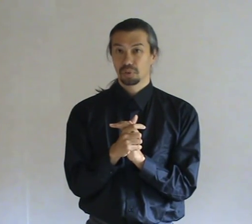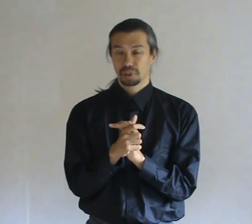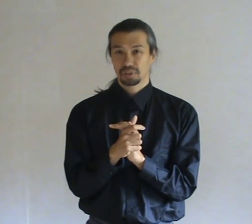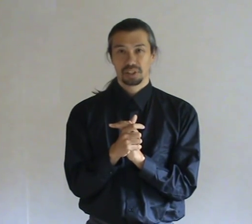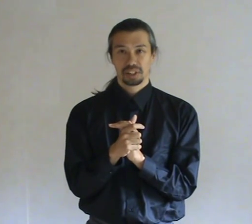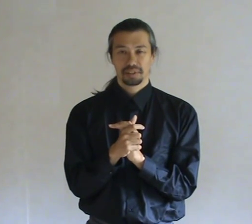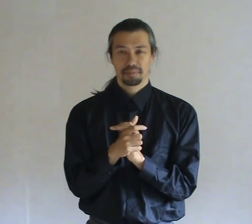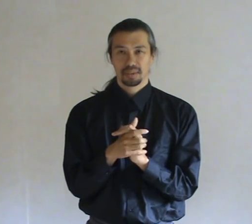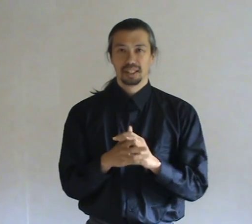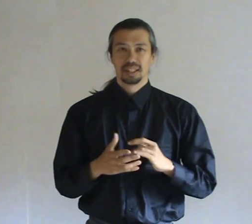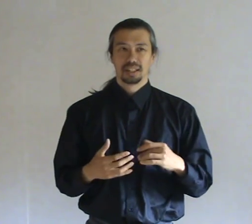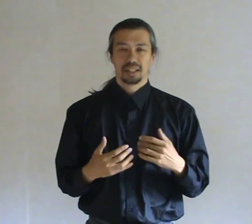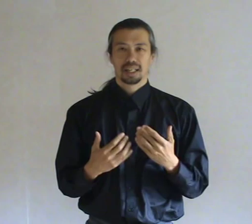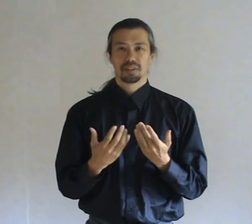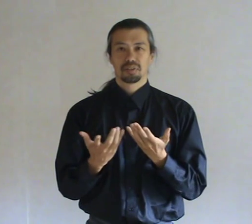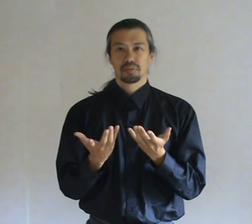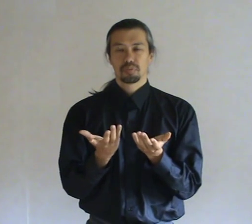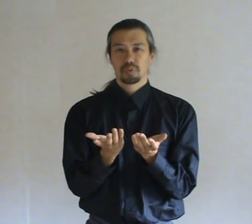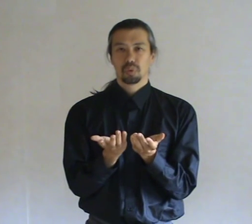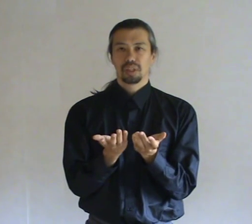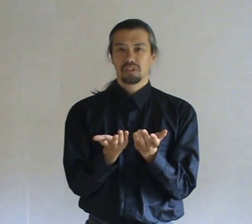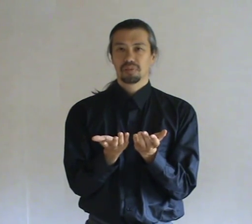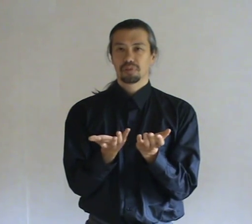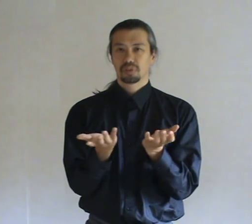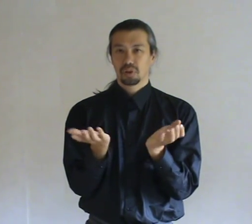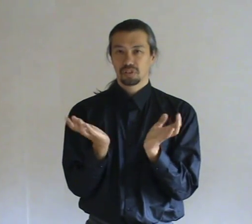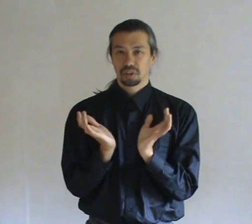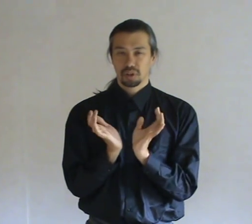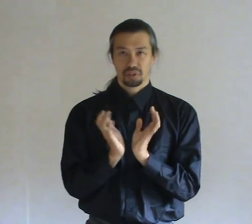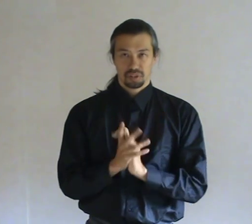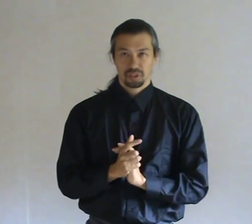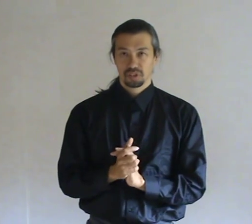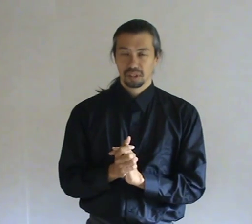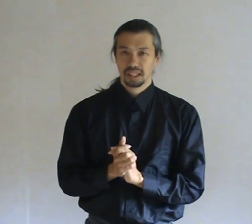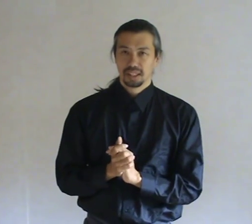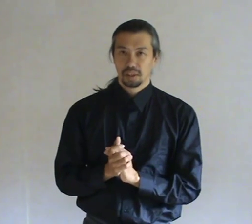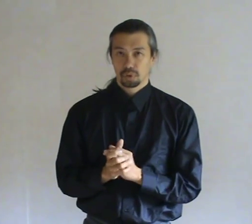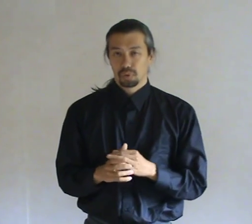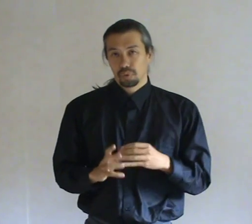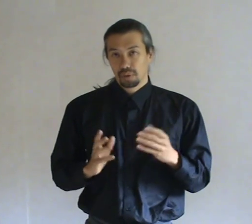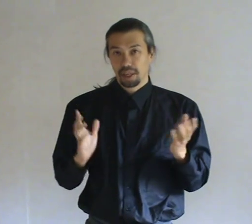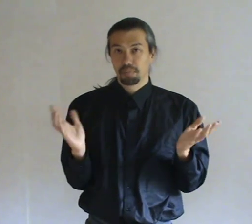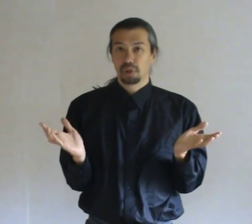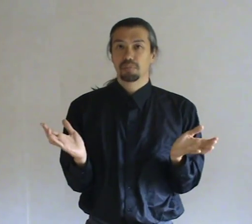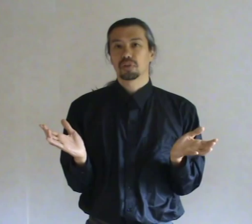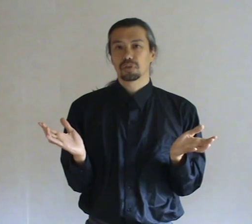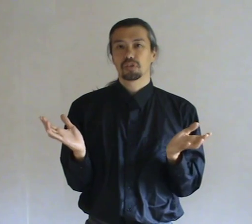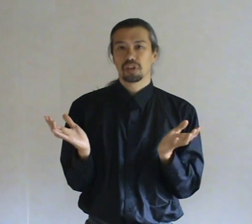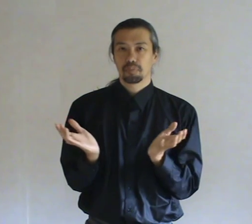Nordic tradition. And all these different gods and goddesses are all in a way embodiments of the same